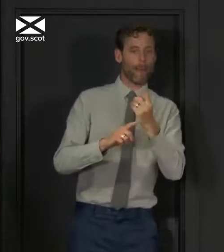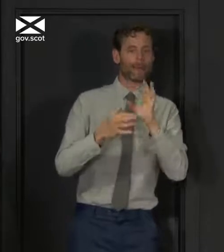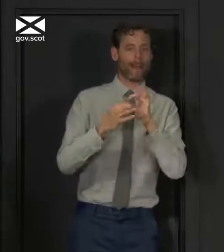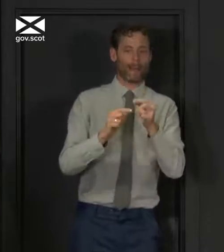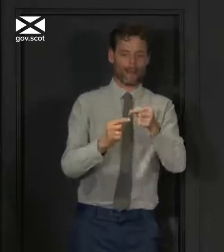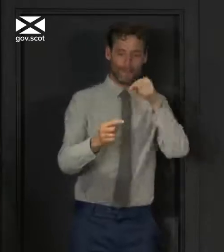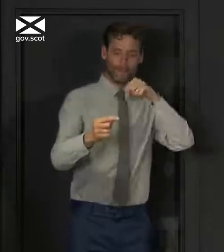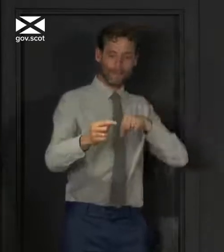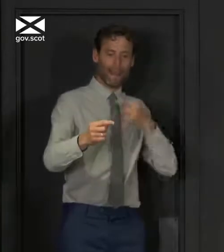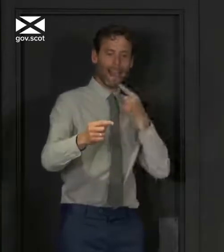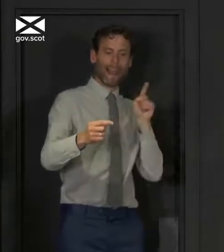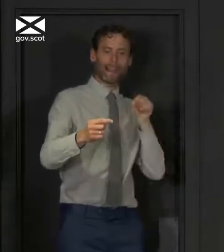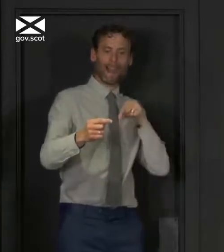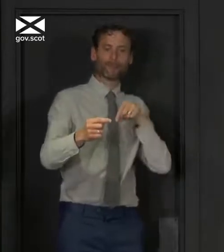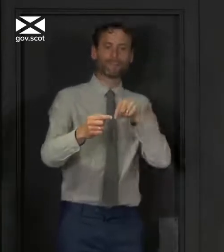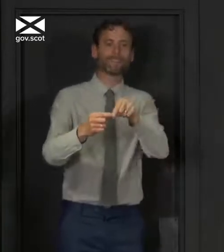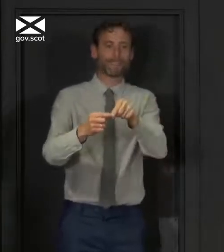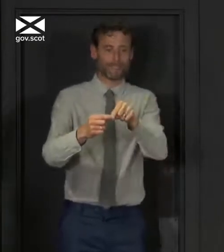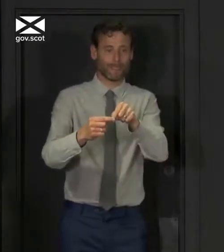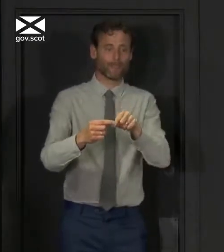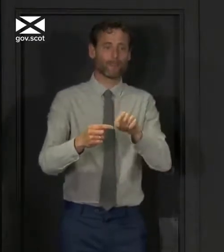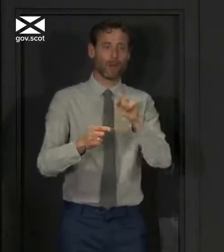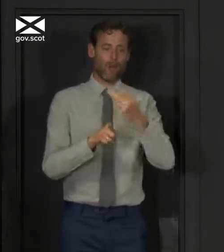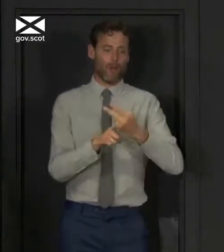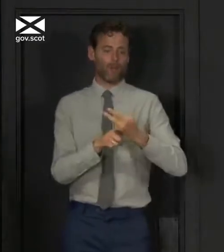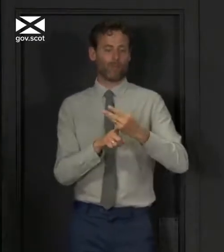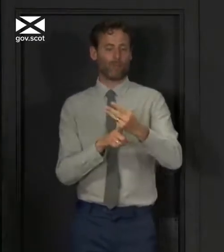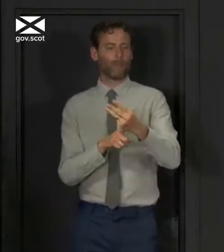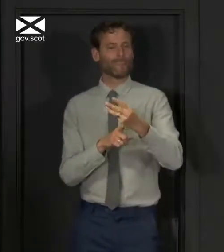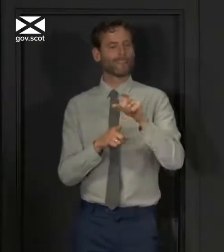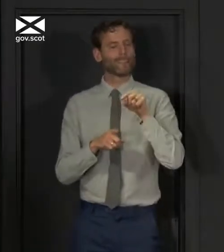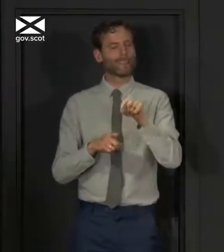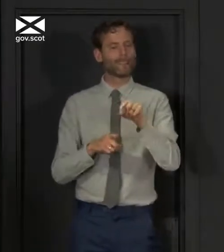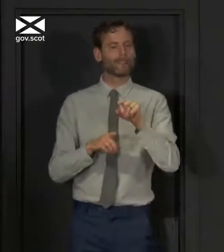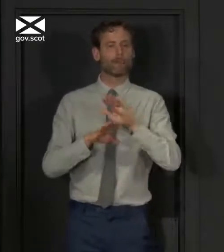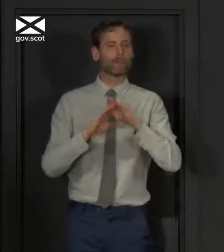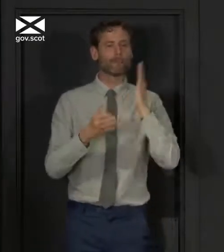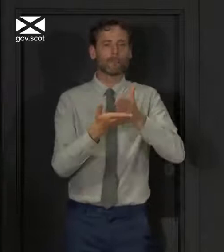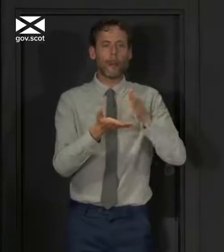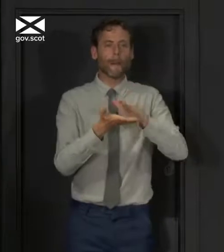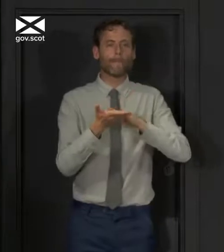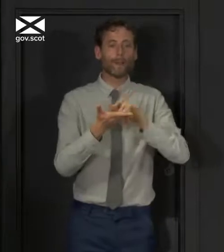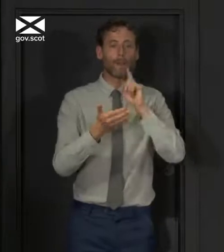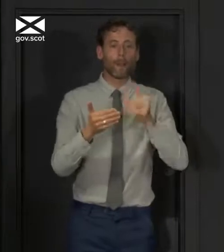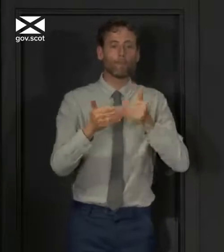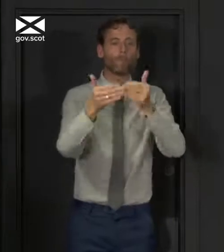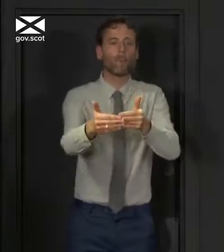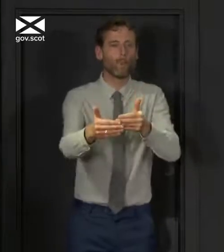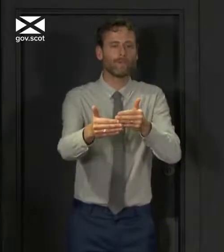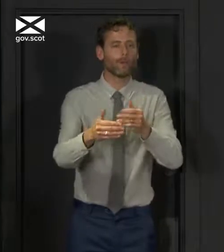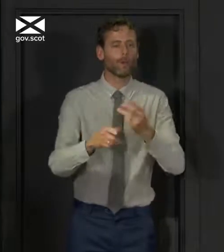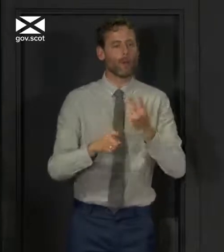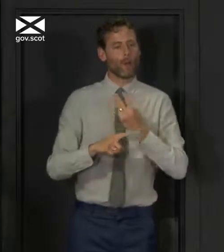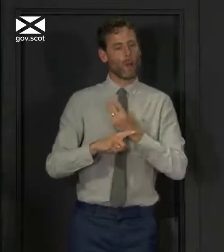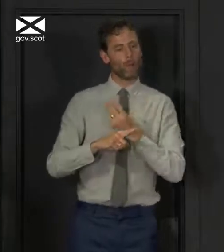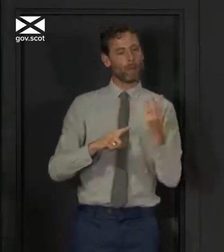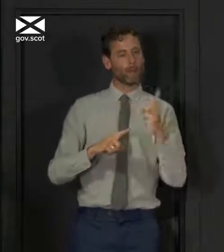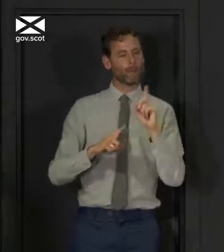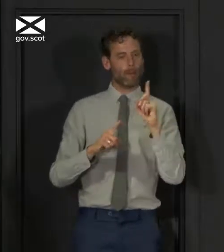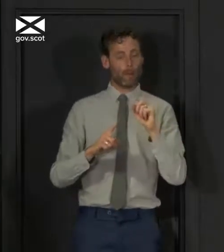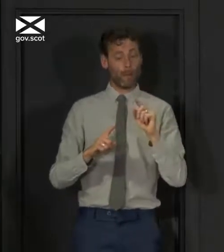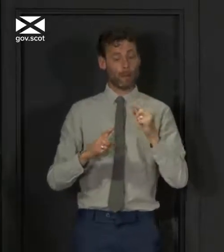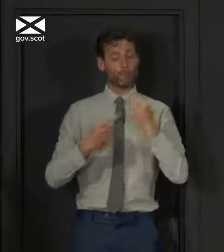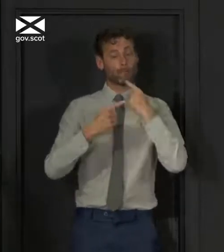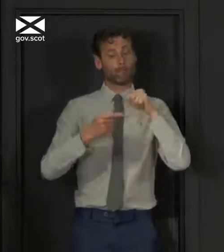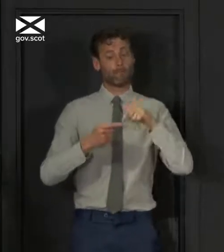weeks right now is a guide. It doesn't mean that we will automatically move into the next phase after three weeks. If we get to that three-week